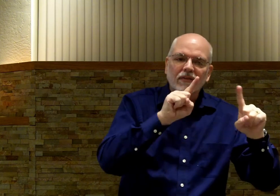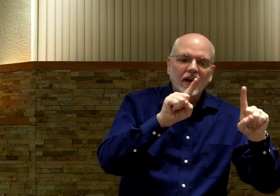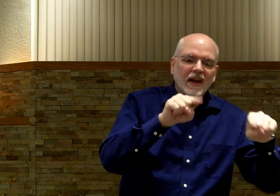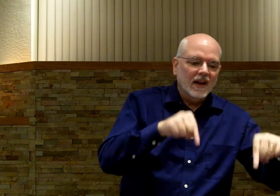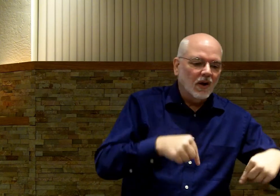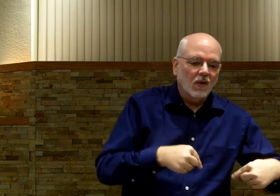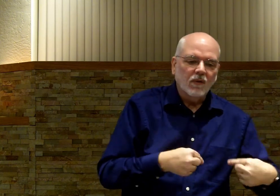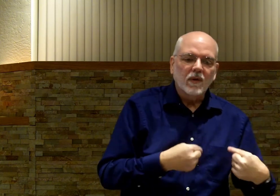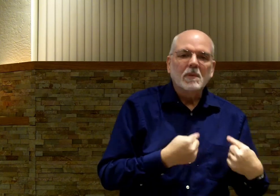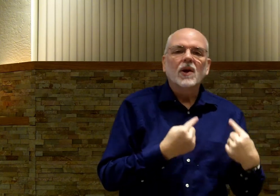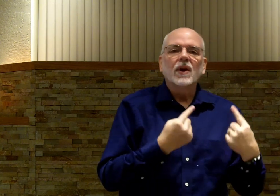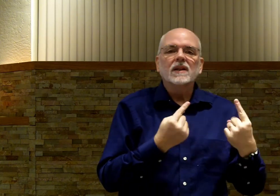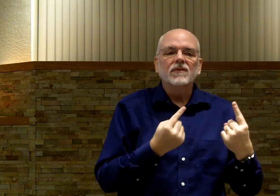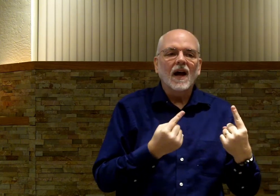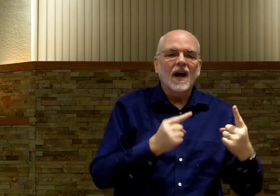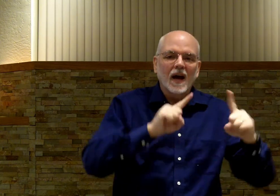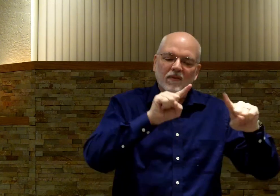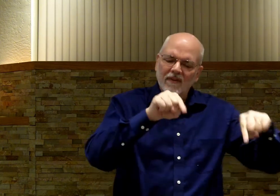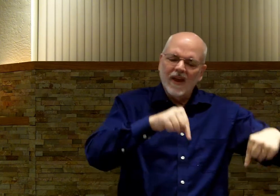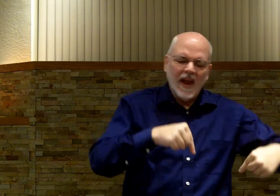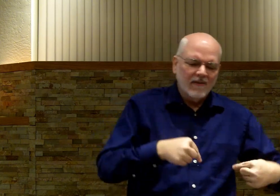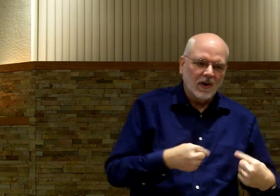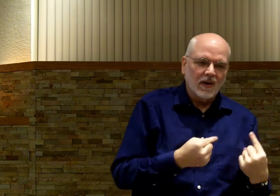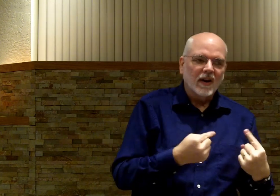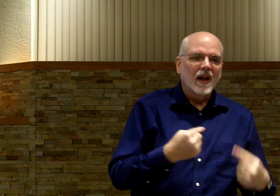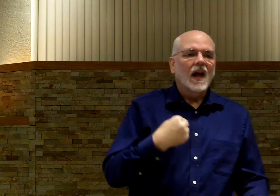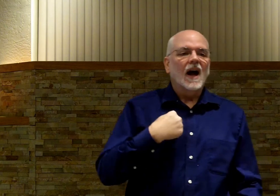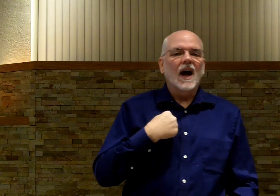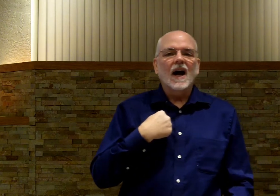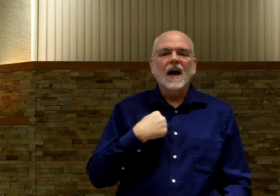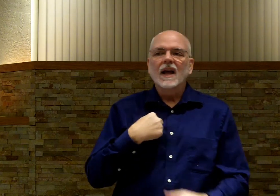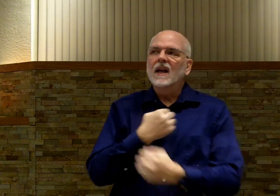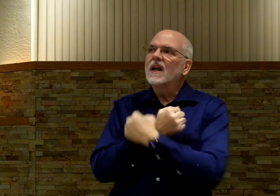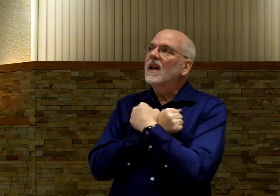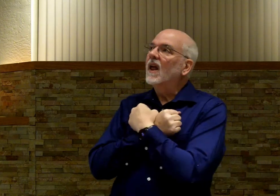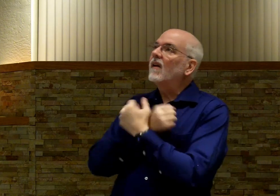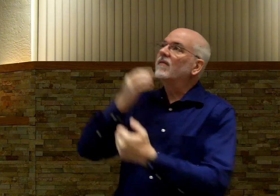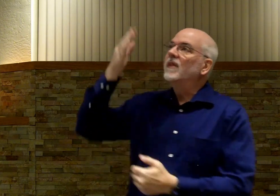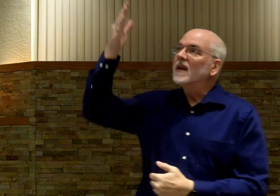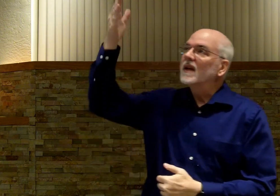of, you know, periods of time. If ever. I love thee.